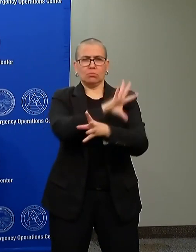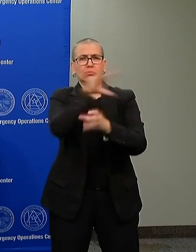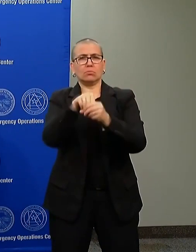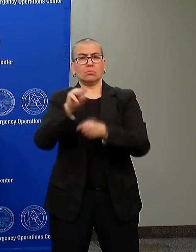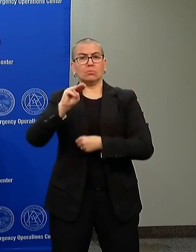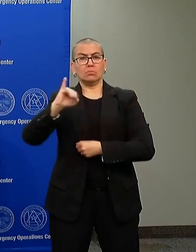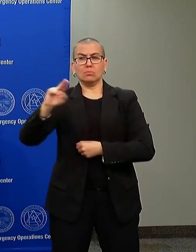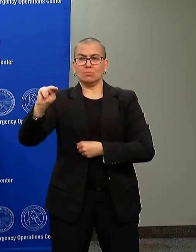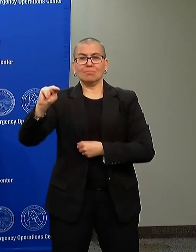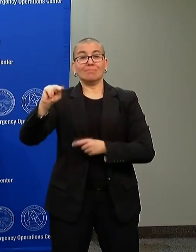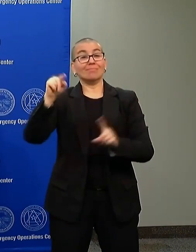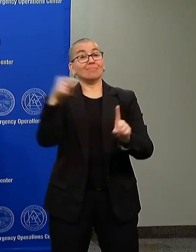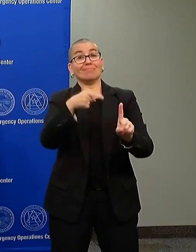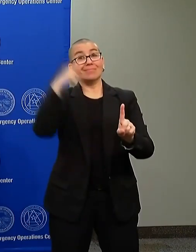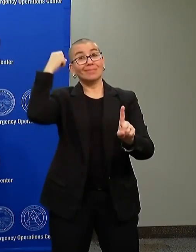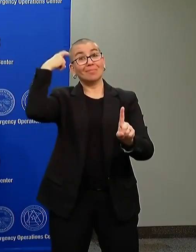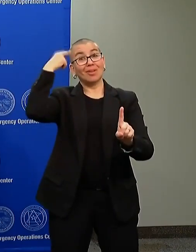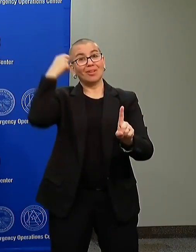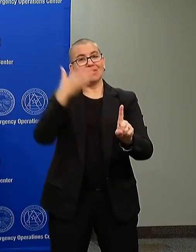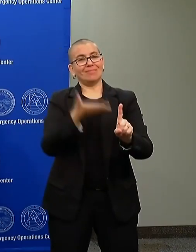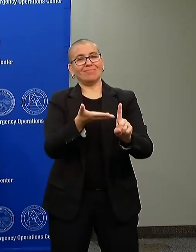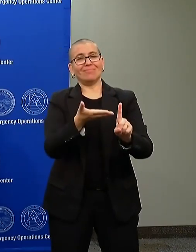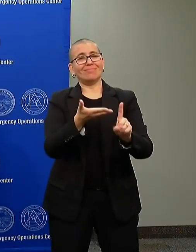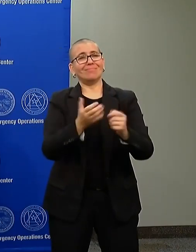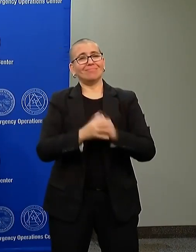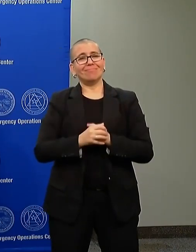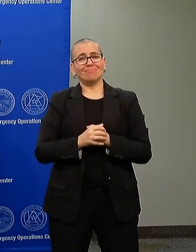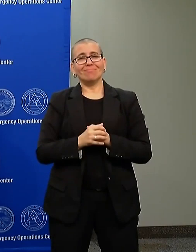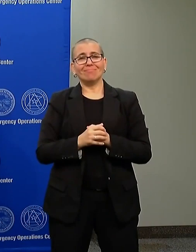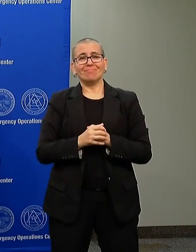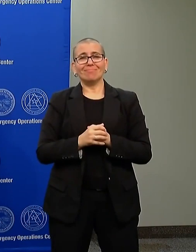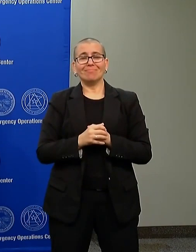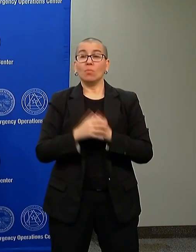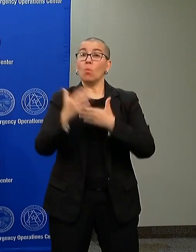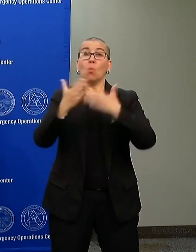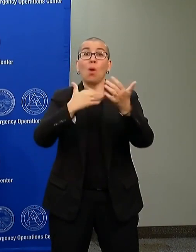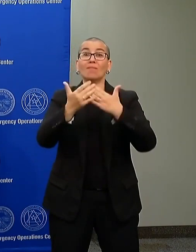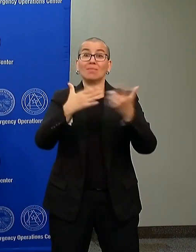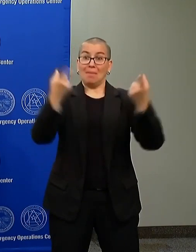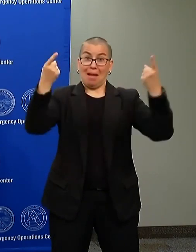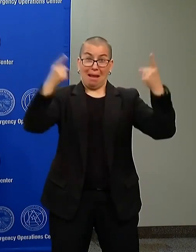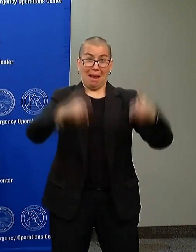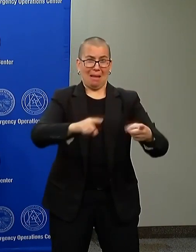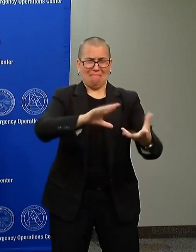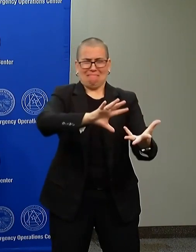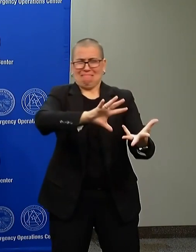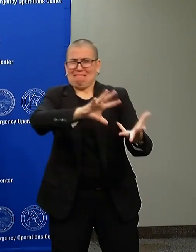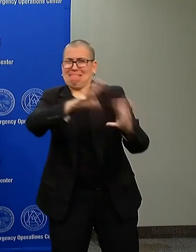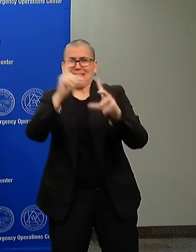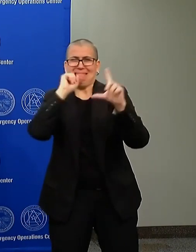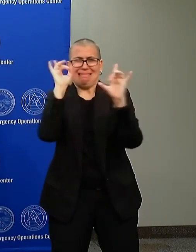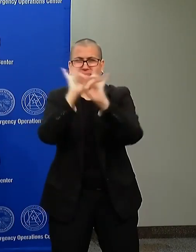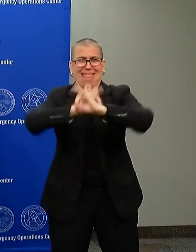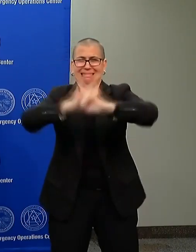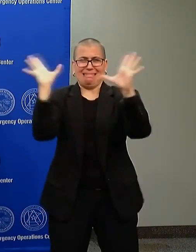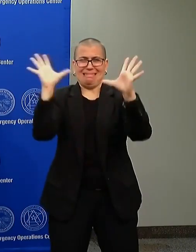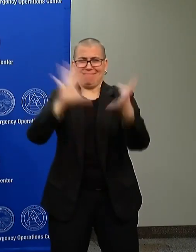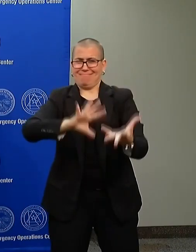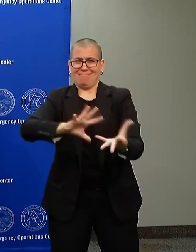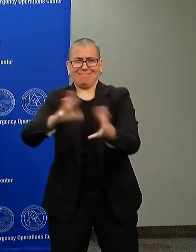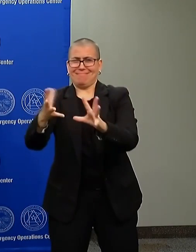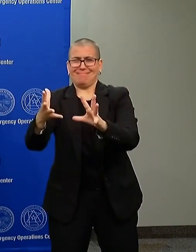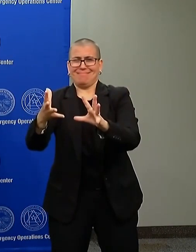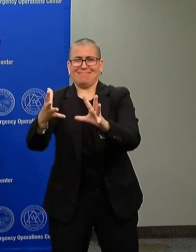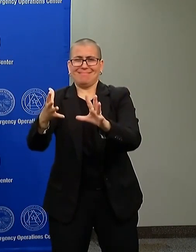is every time ugliness raises its head in our community. The beauty of community, that beautiful